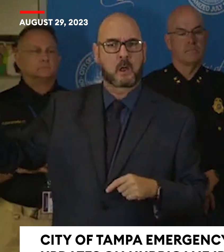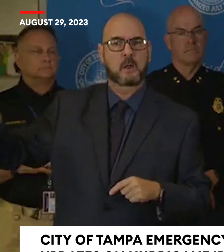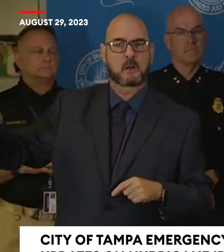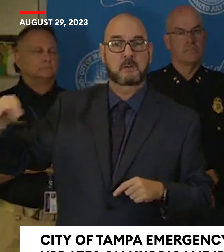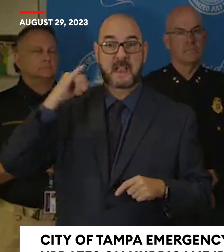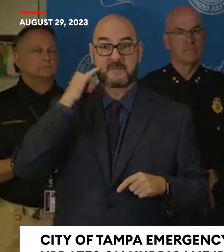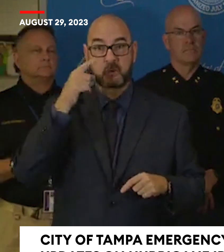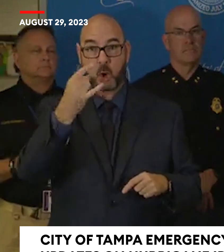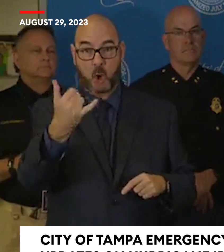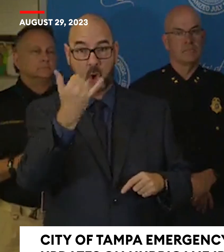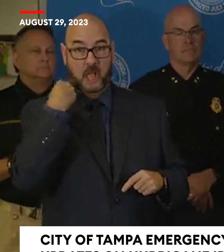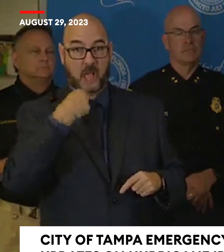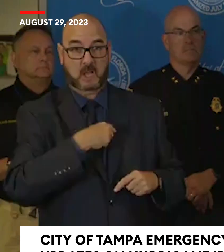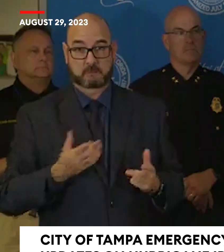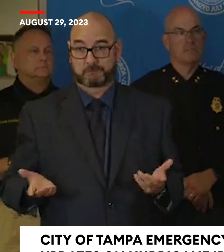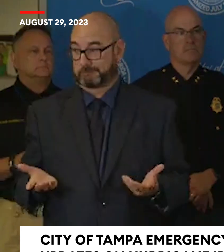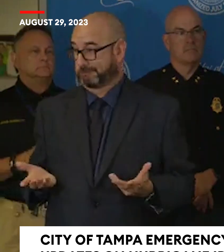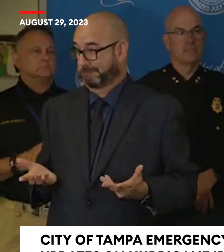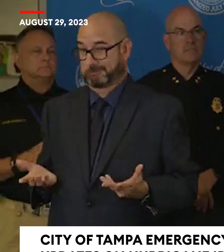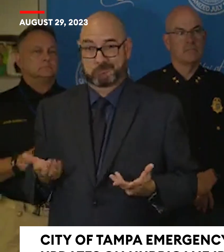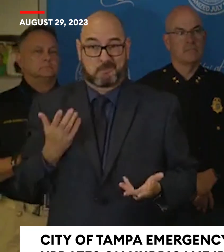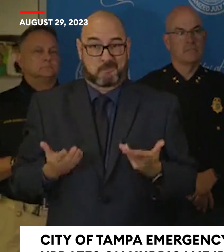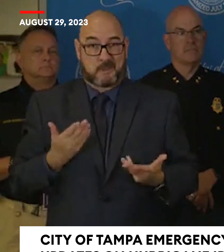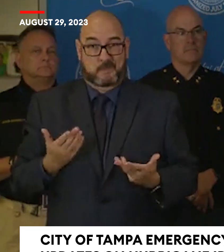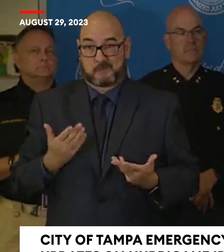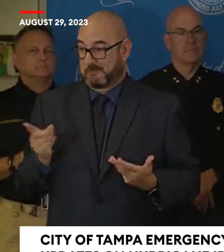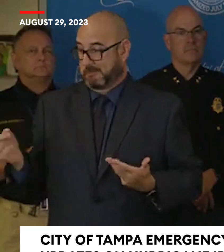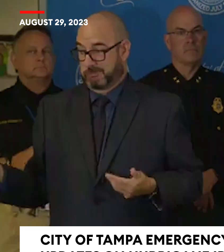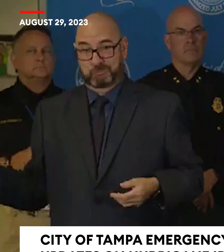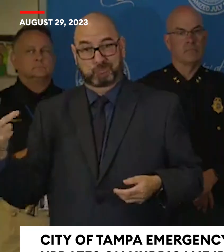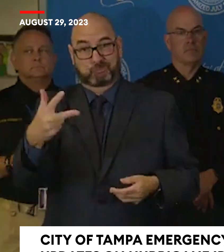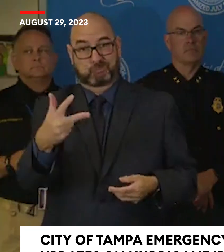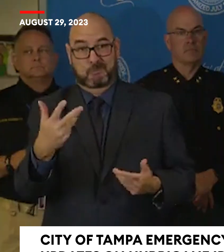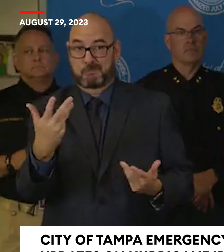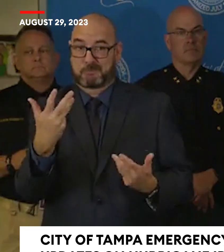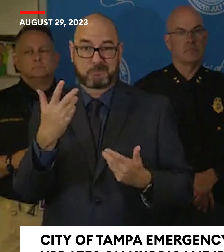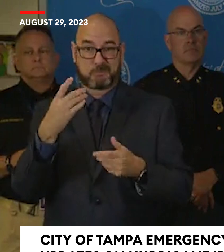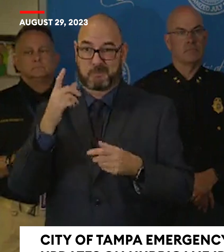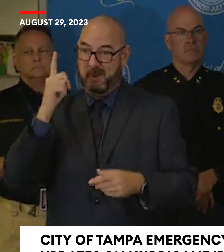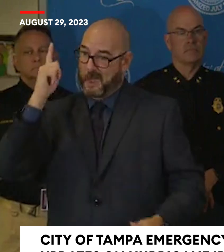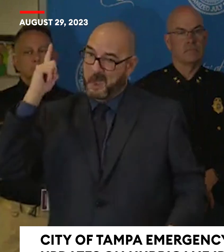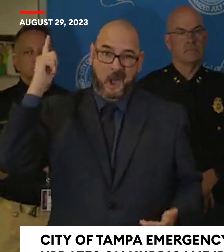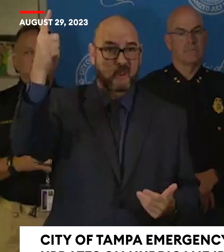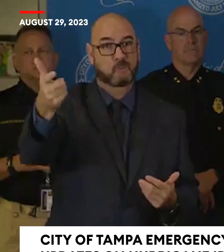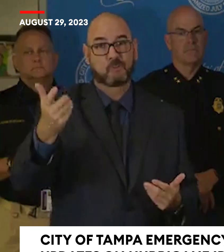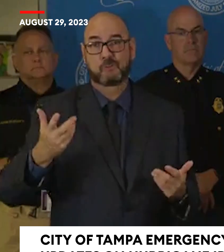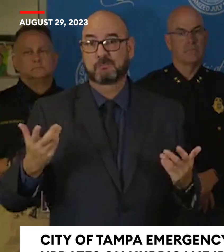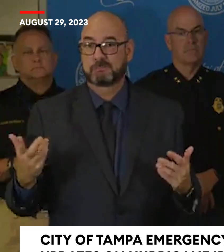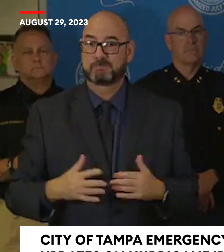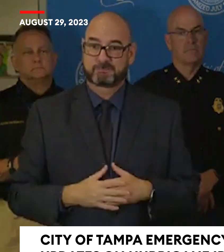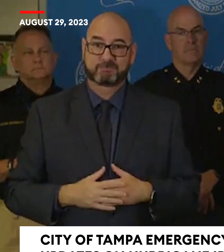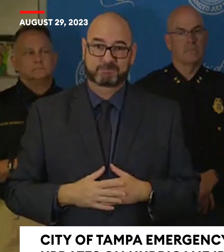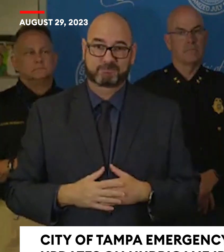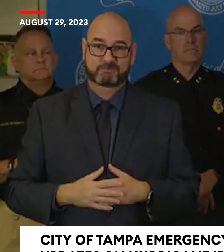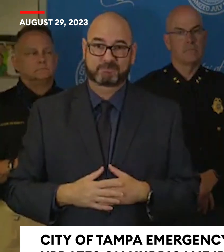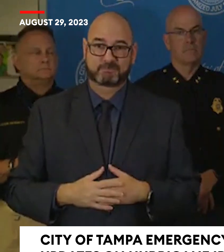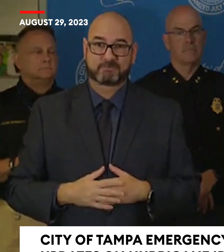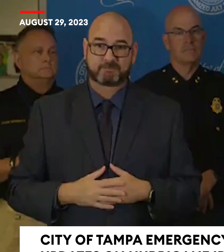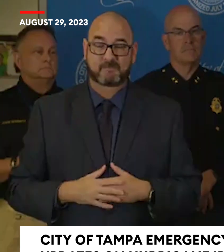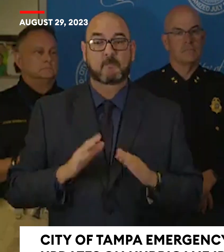get to someone or even if they could. And we have all seen those news stories where